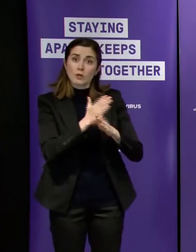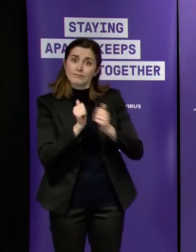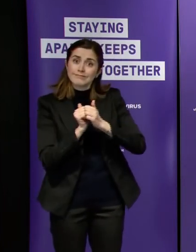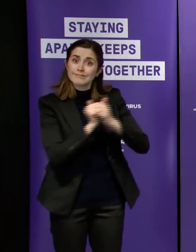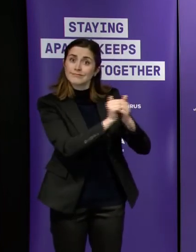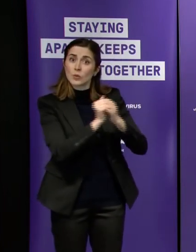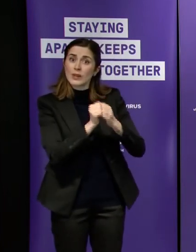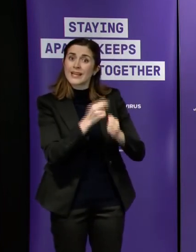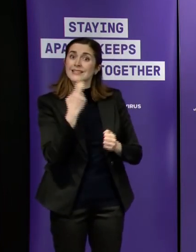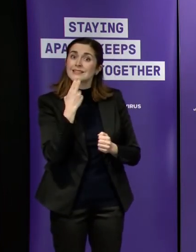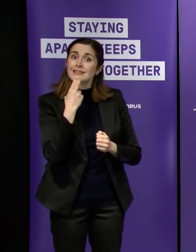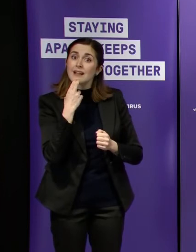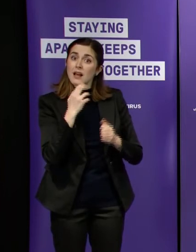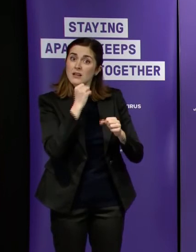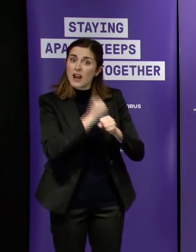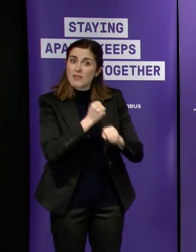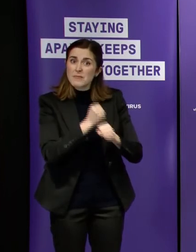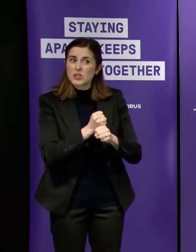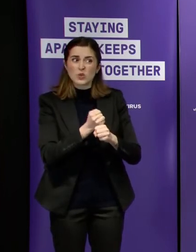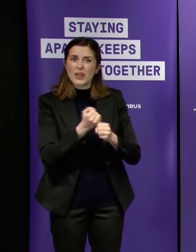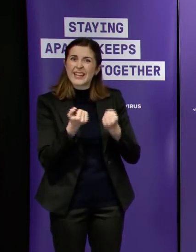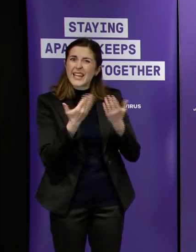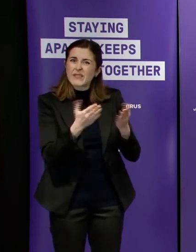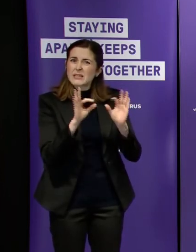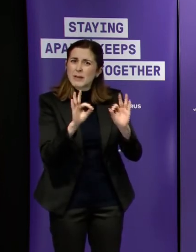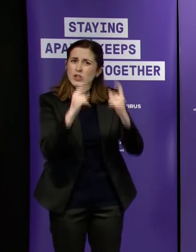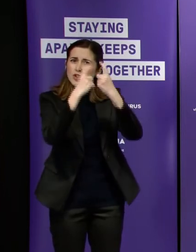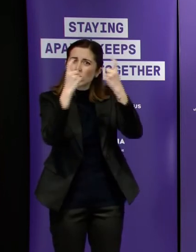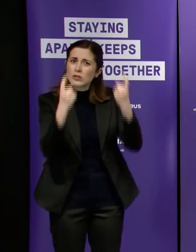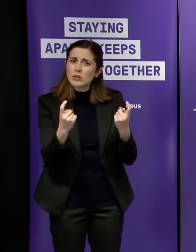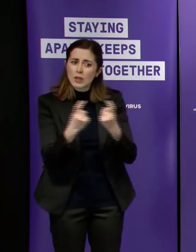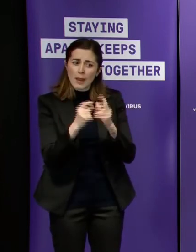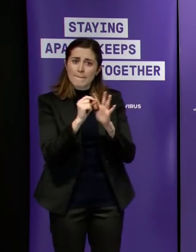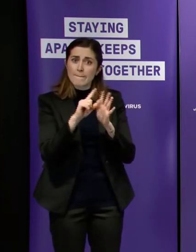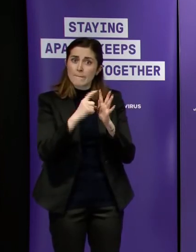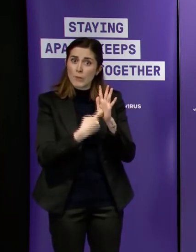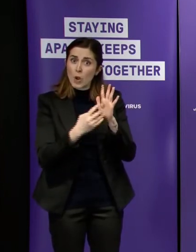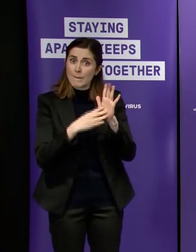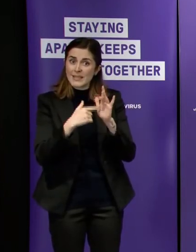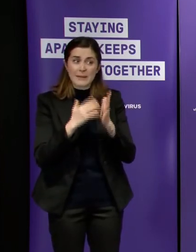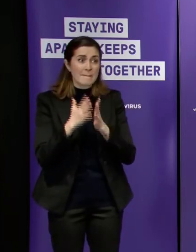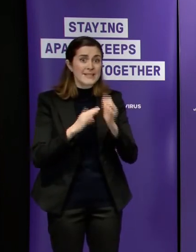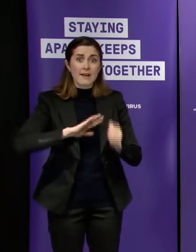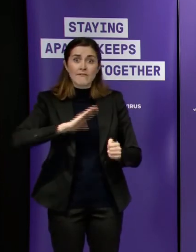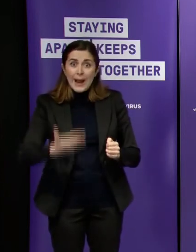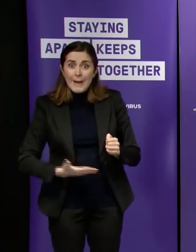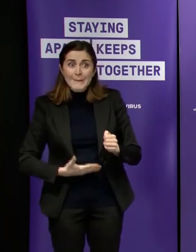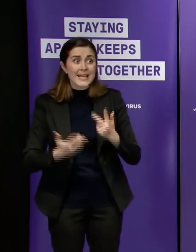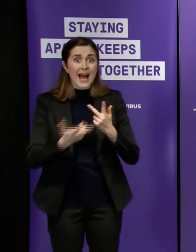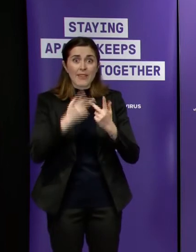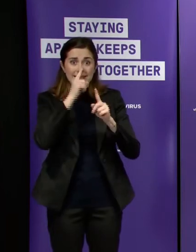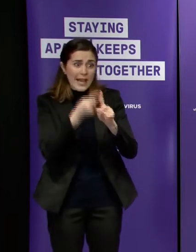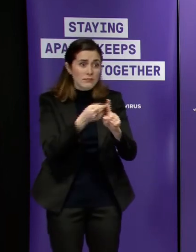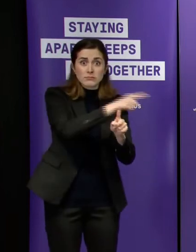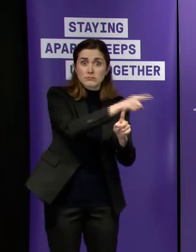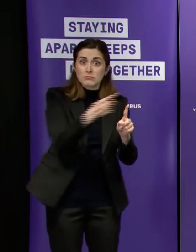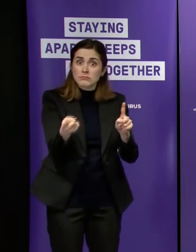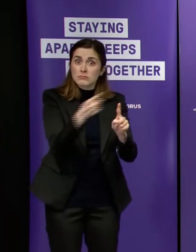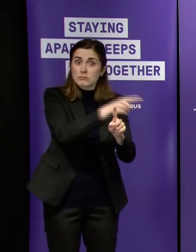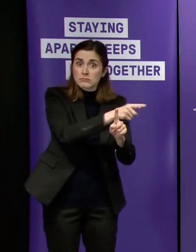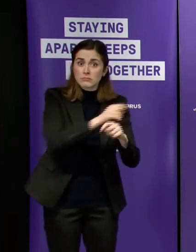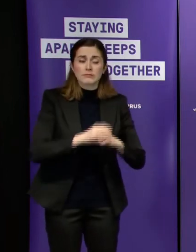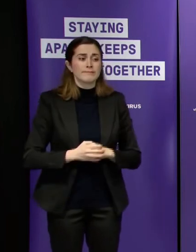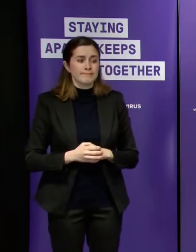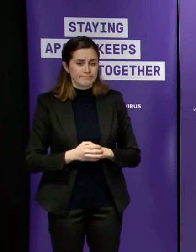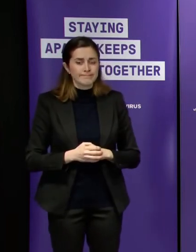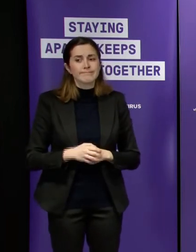some sort of localized permit system in place so that they can continue to go about their life given how isolated a lot of those communities are as i've said a couple